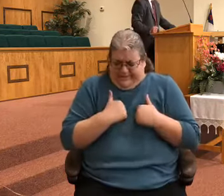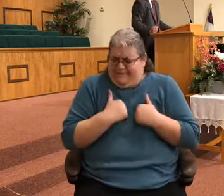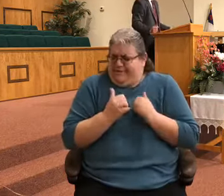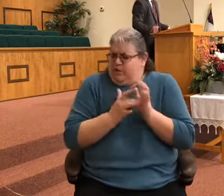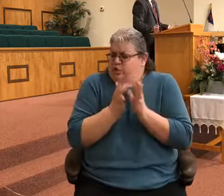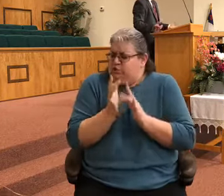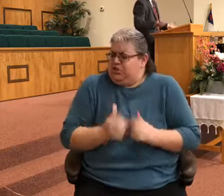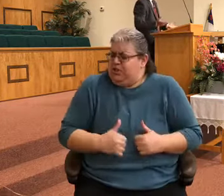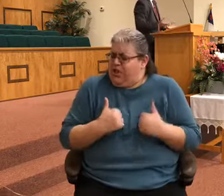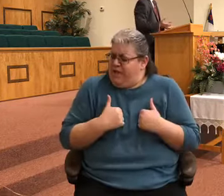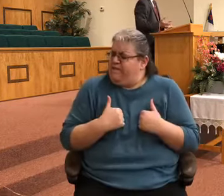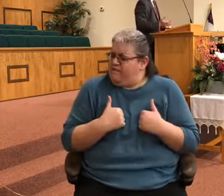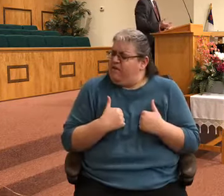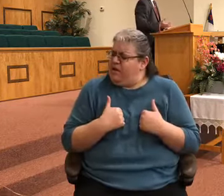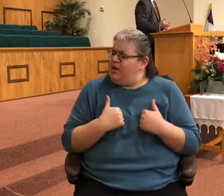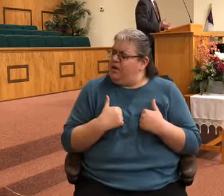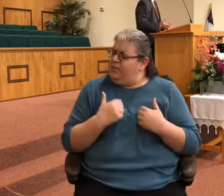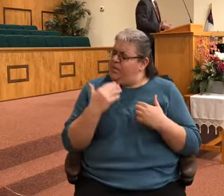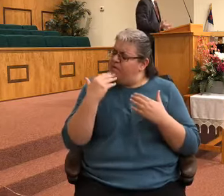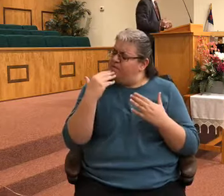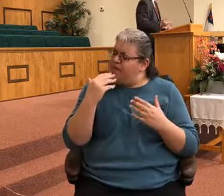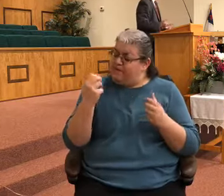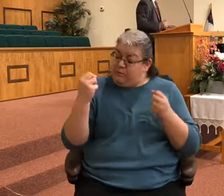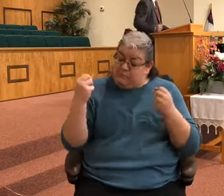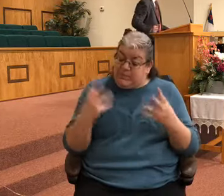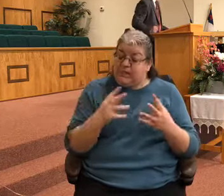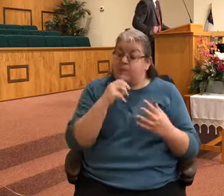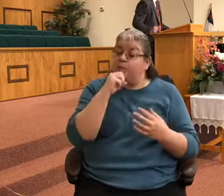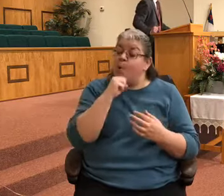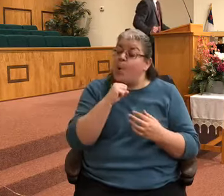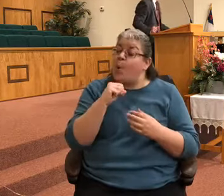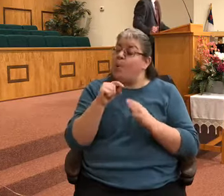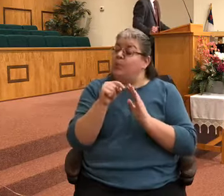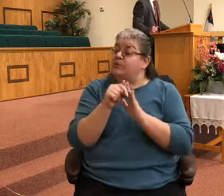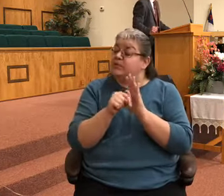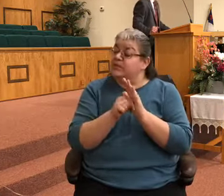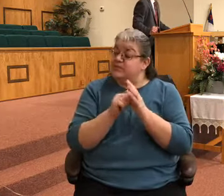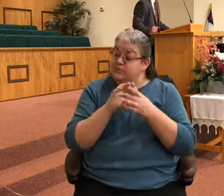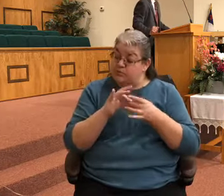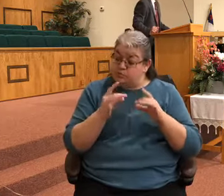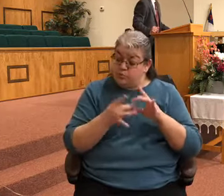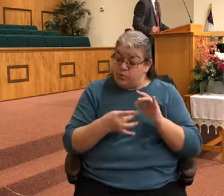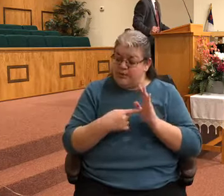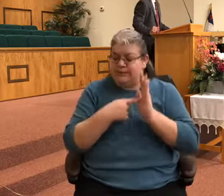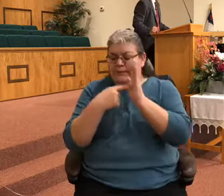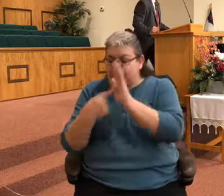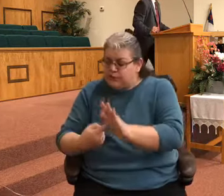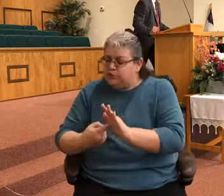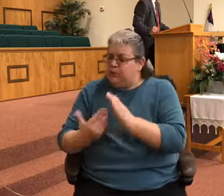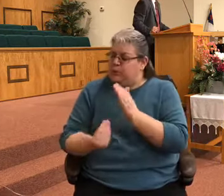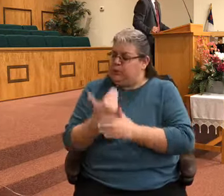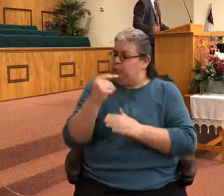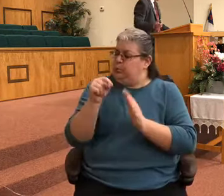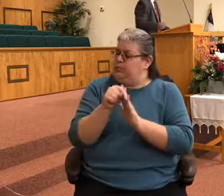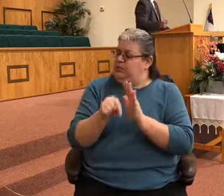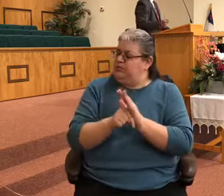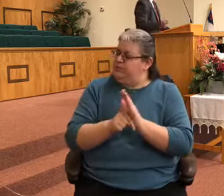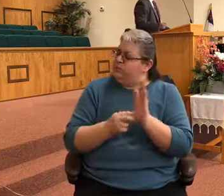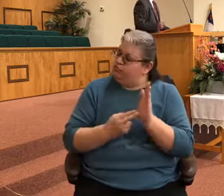I'm thankful that many of these Old Testament stories illustrate New Testament truth. We're thankful for the work